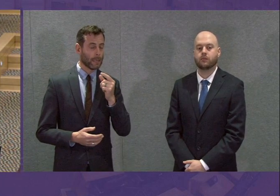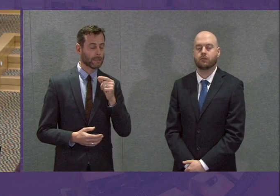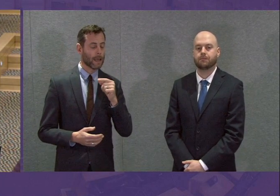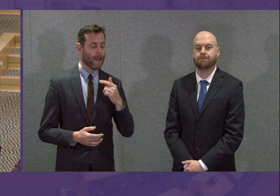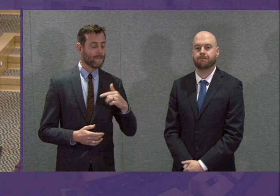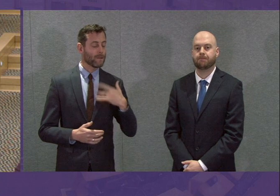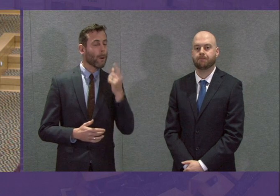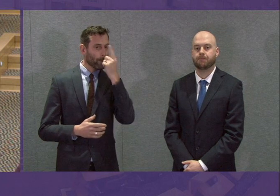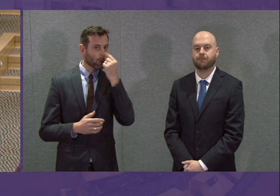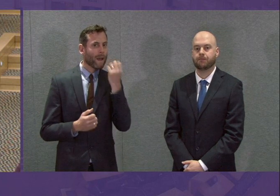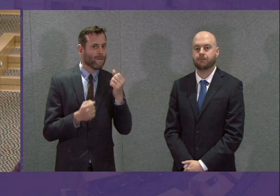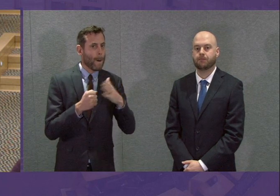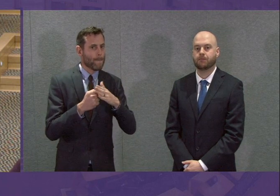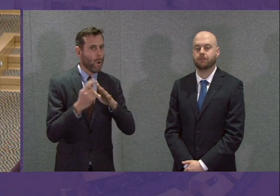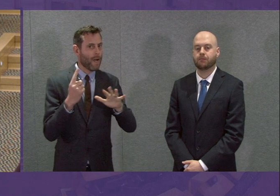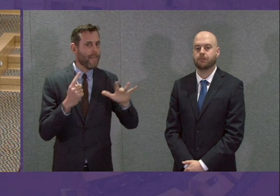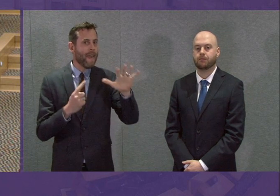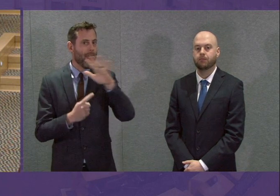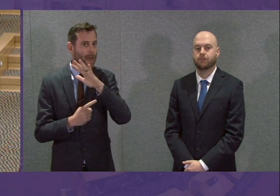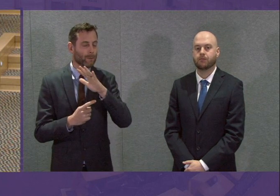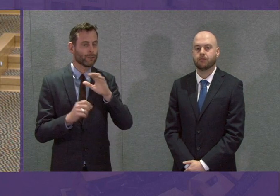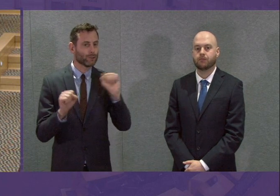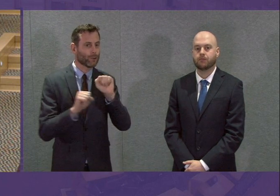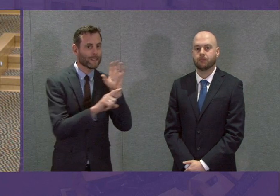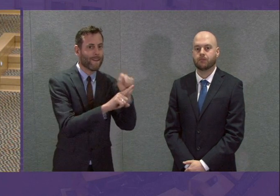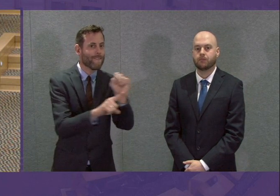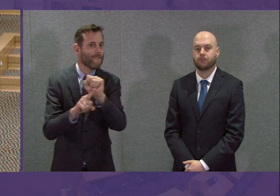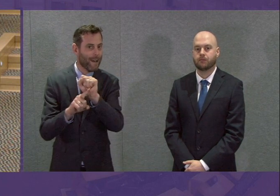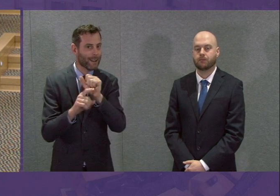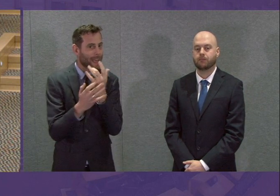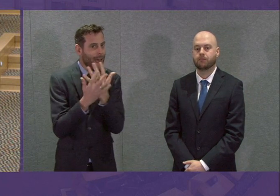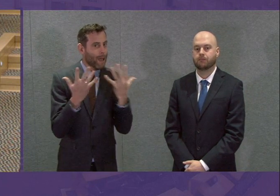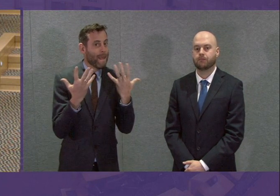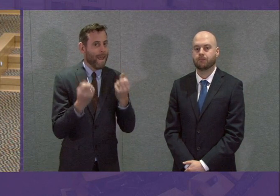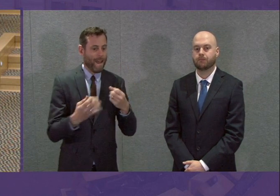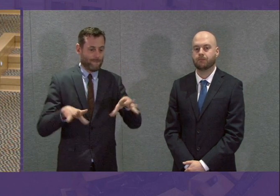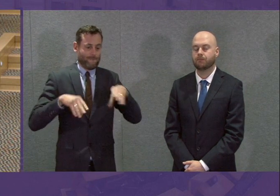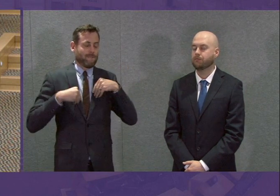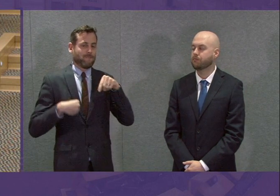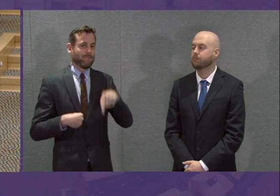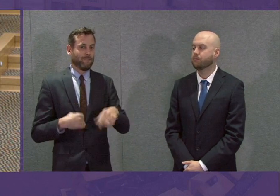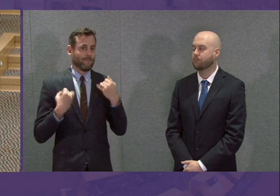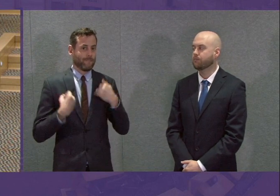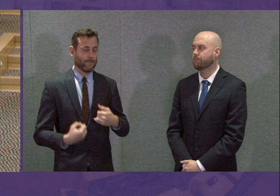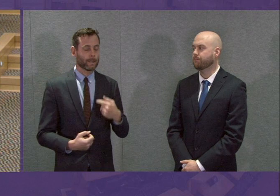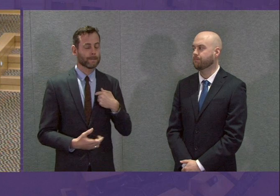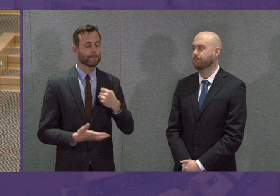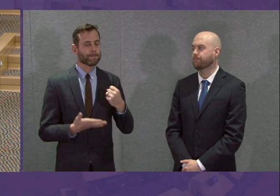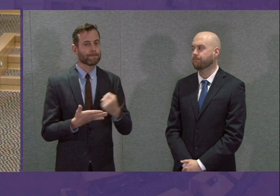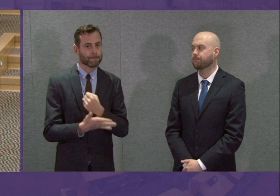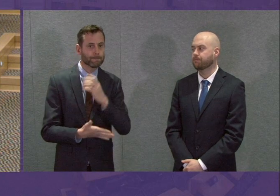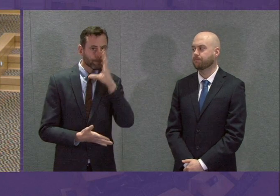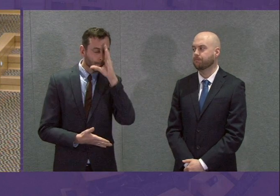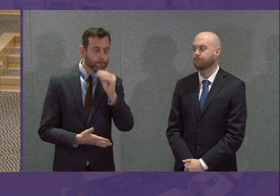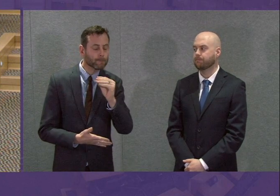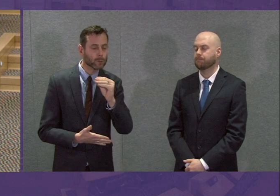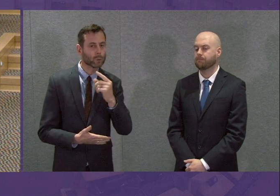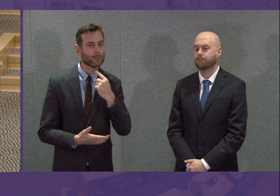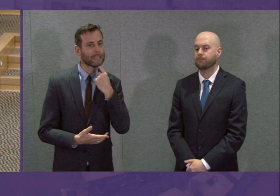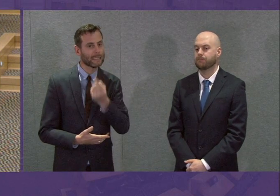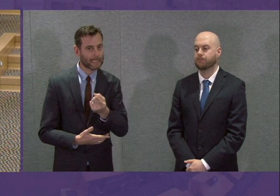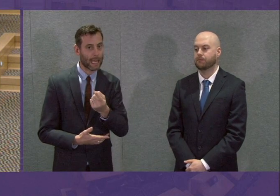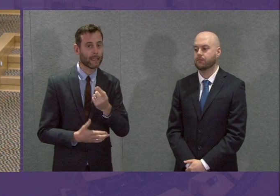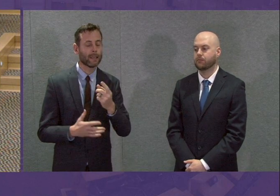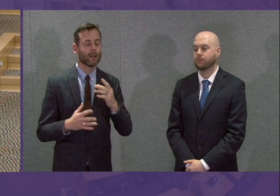of the true prevalence of the infection across our society. I'm also extremely sad to confirm that as at nine o'clock this morning there have now been